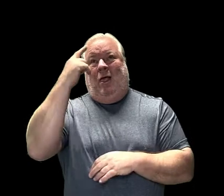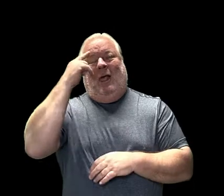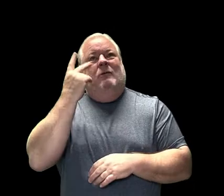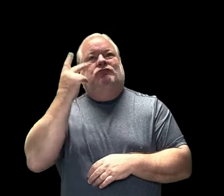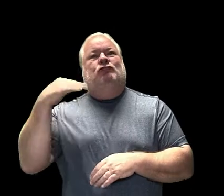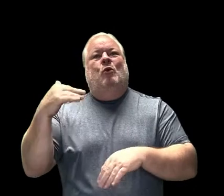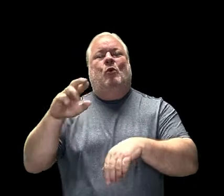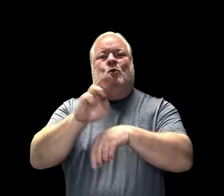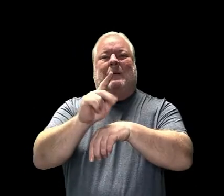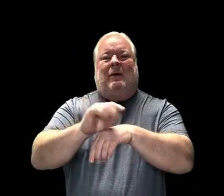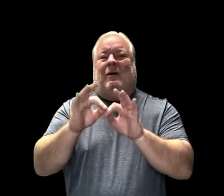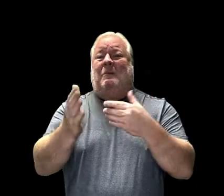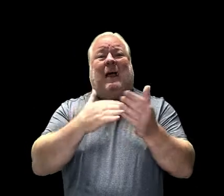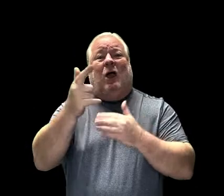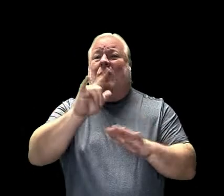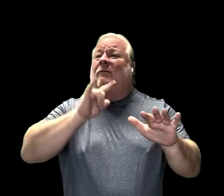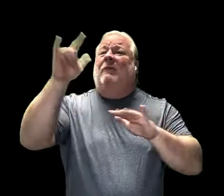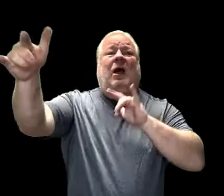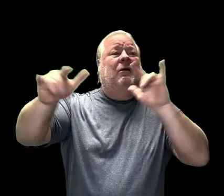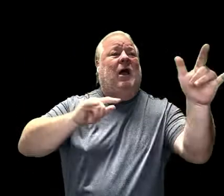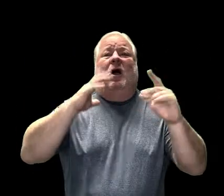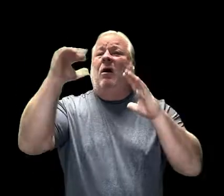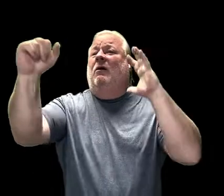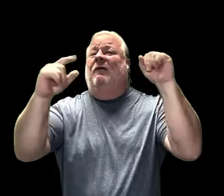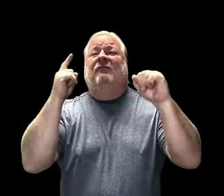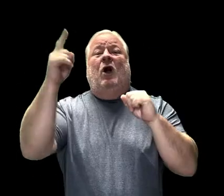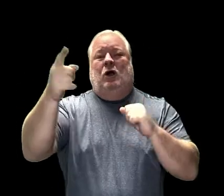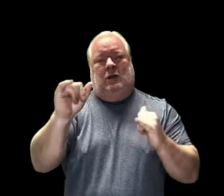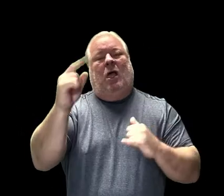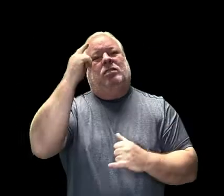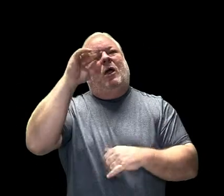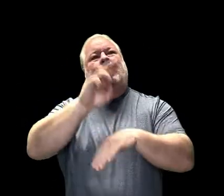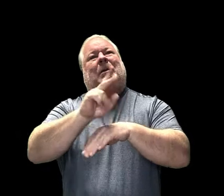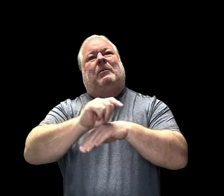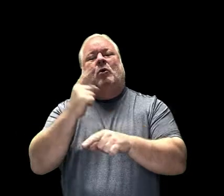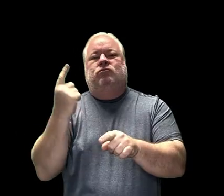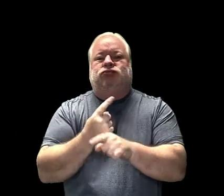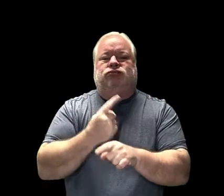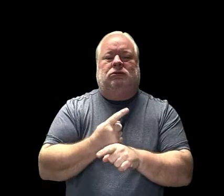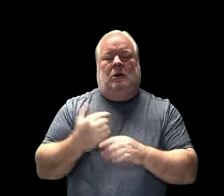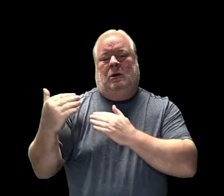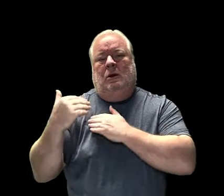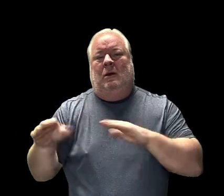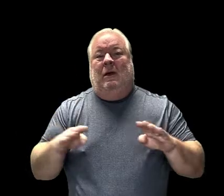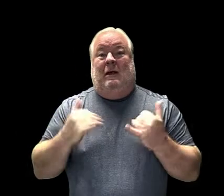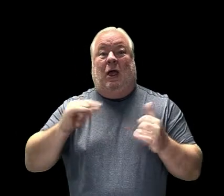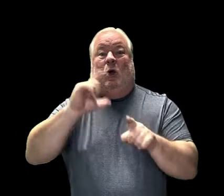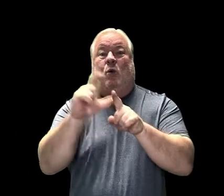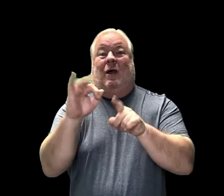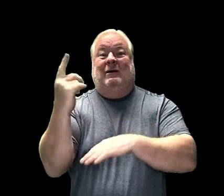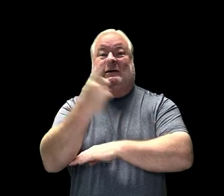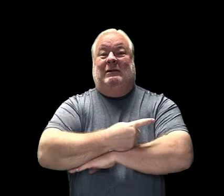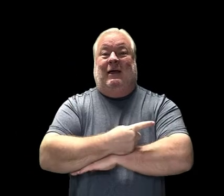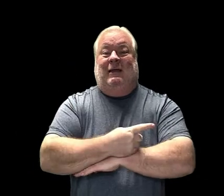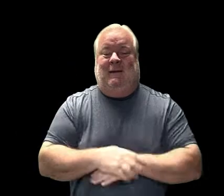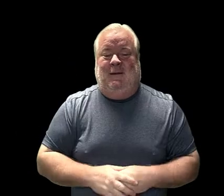thinking about your Raymond Temple family, even when you're so far away. I appreciate it. All right, let's do word of the day.